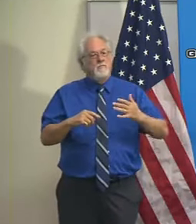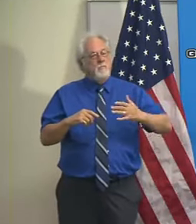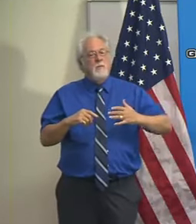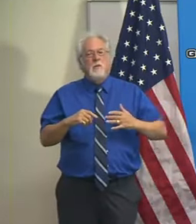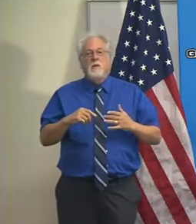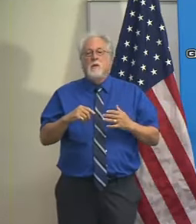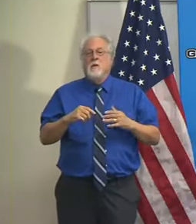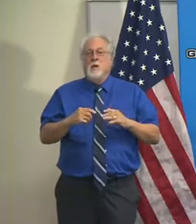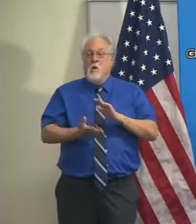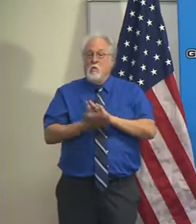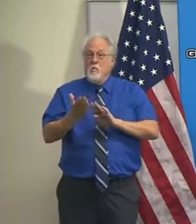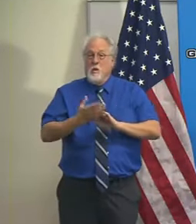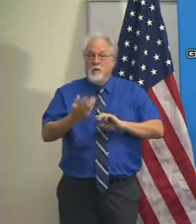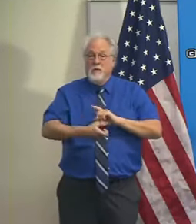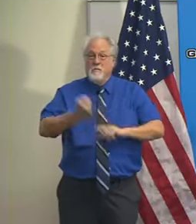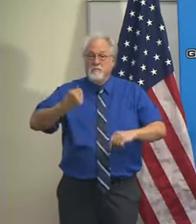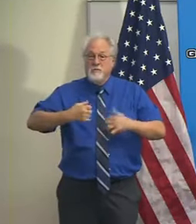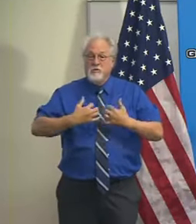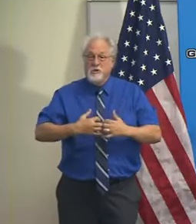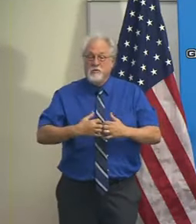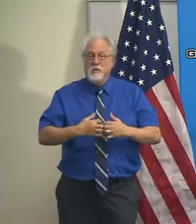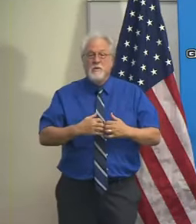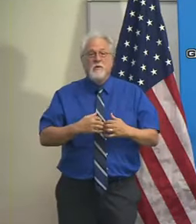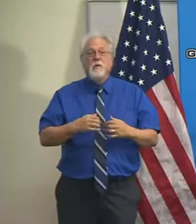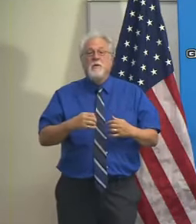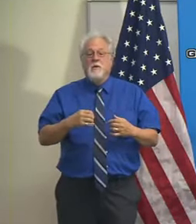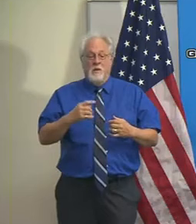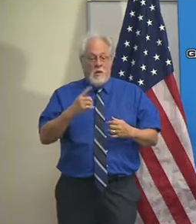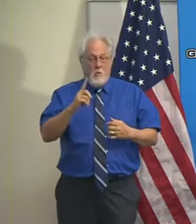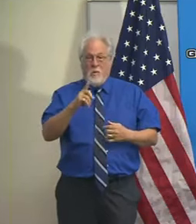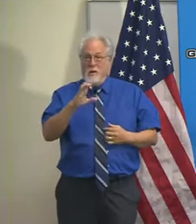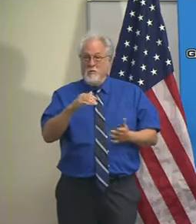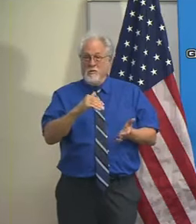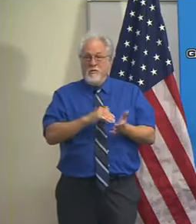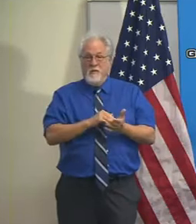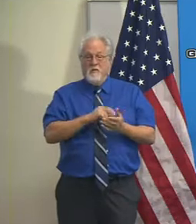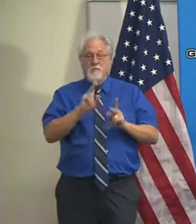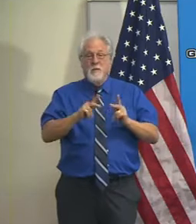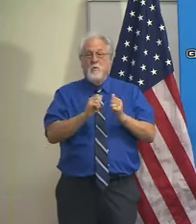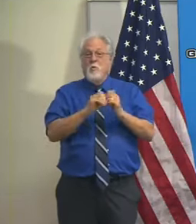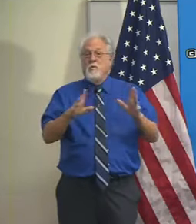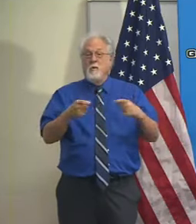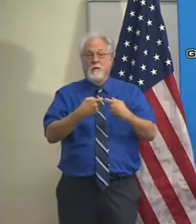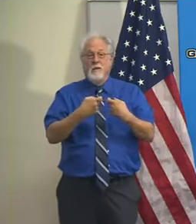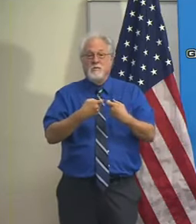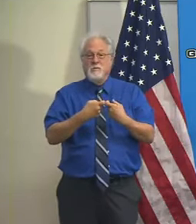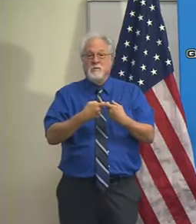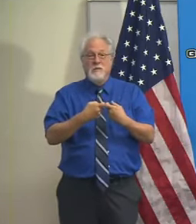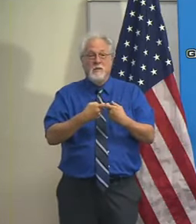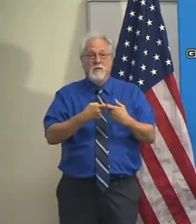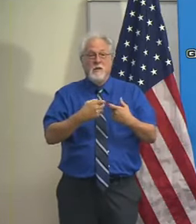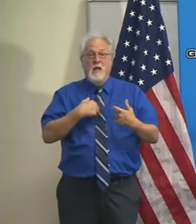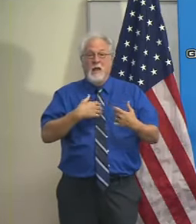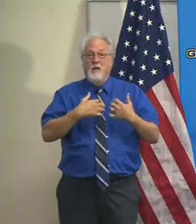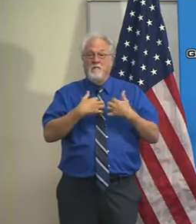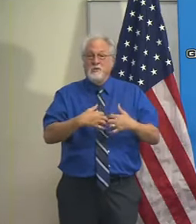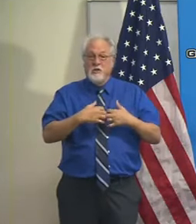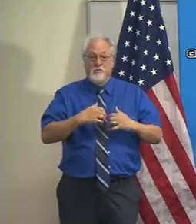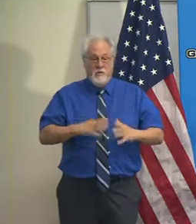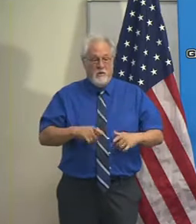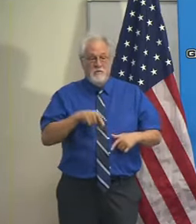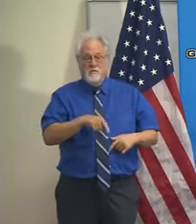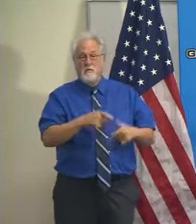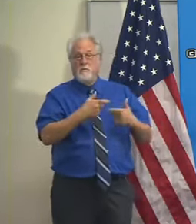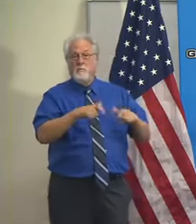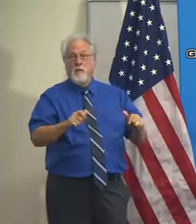Running a generator. We still have, like I said, over 100,000 customers without electricity. Generators remain a big